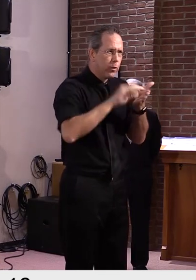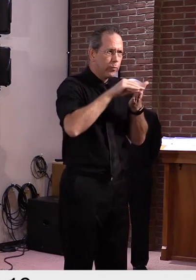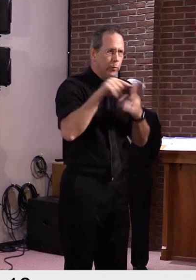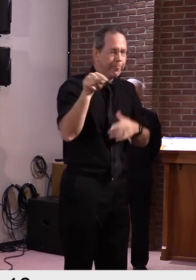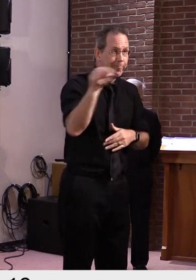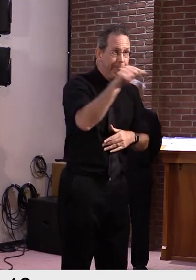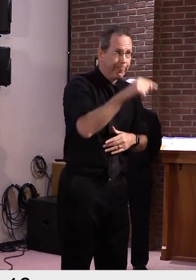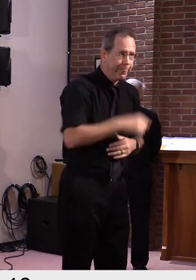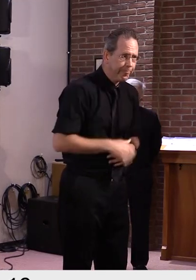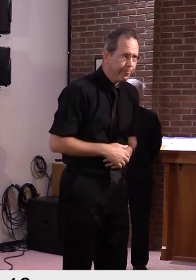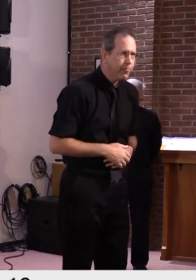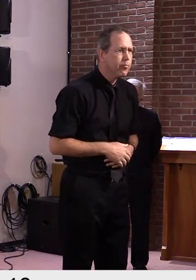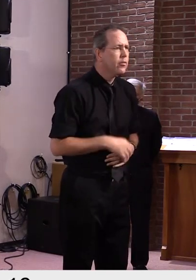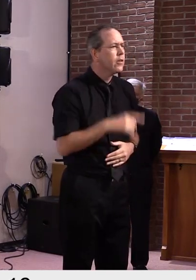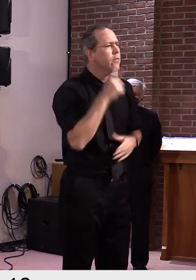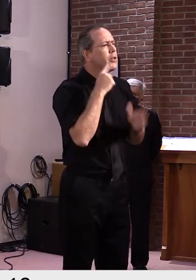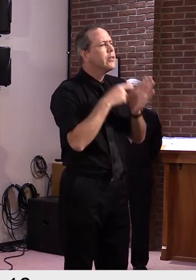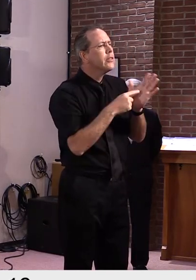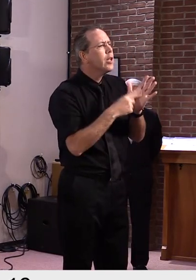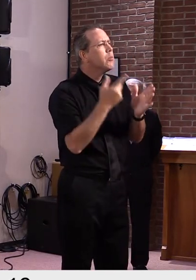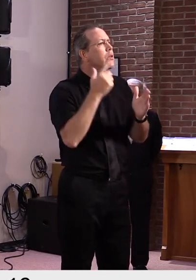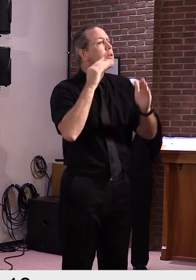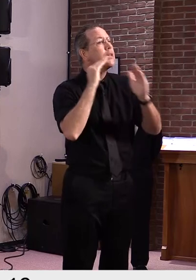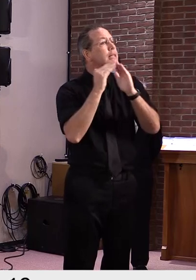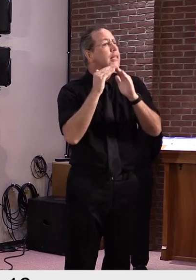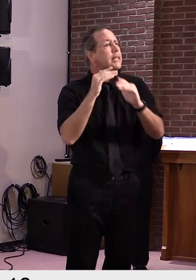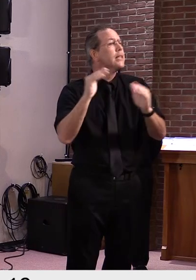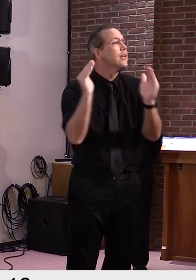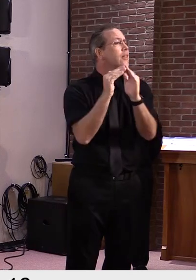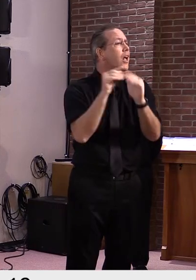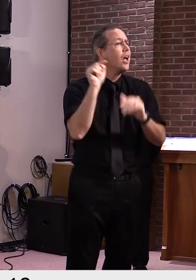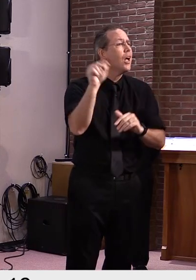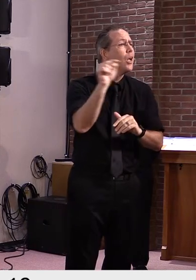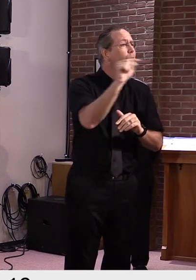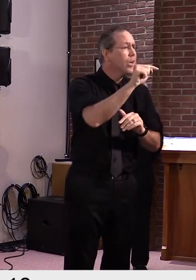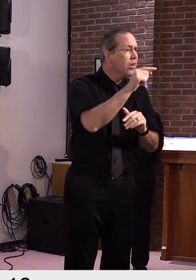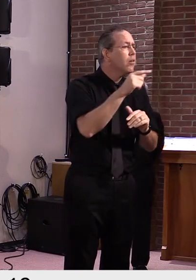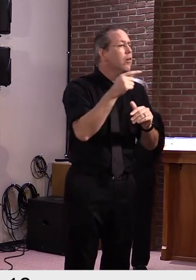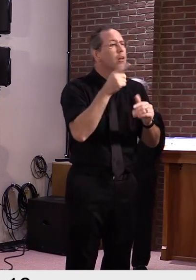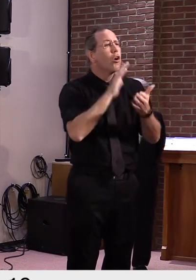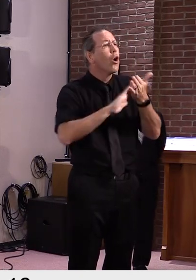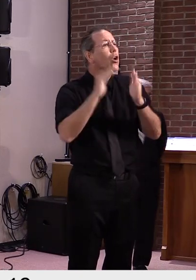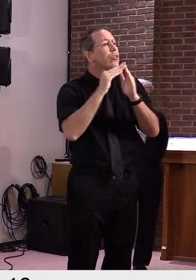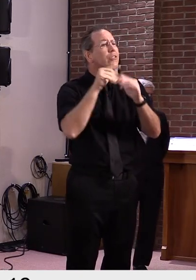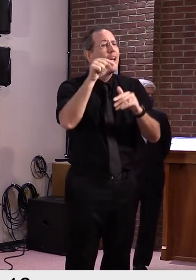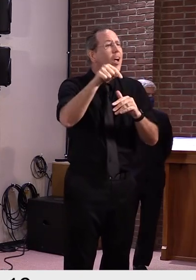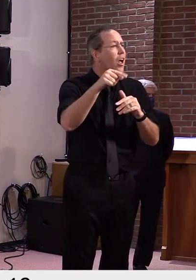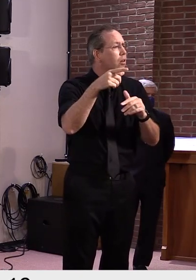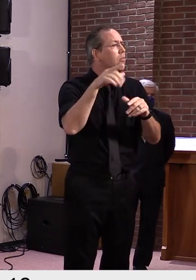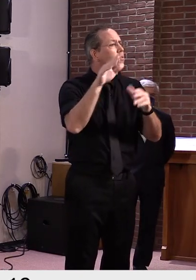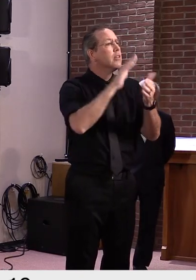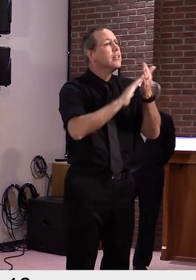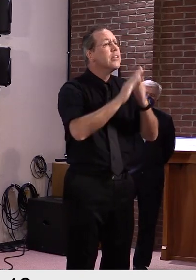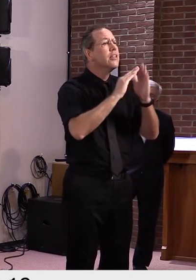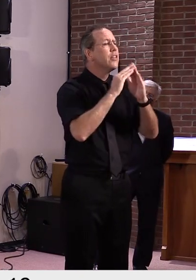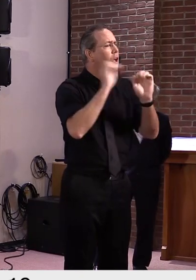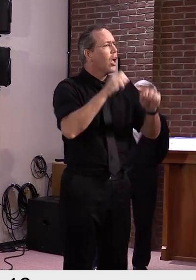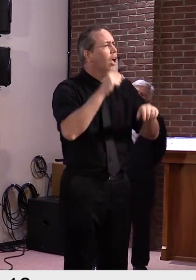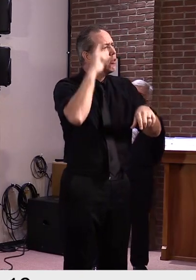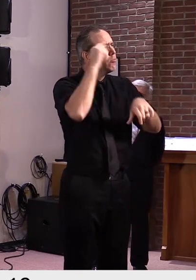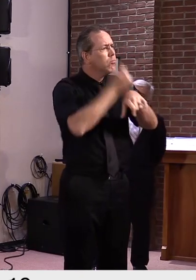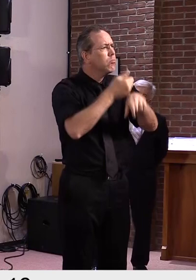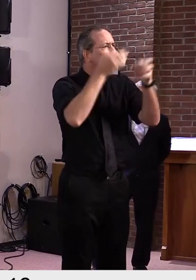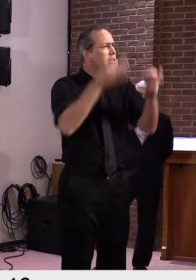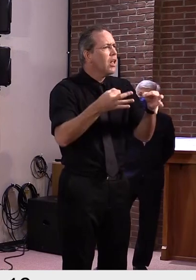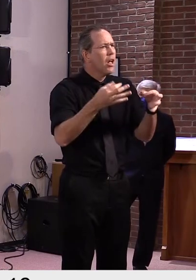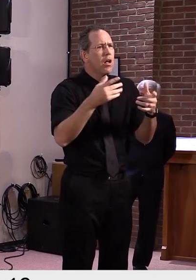it gives cities and towns the ability to lower the limit on gathering size and it lets them limit